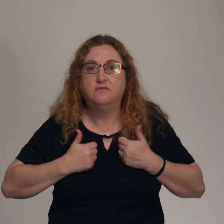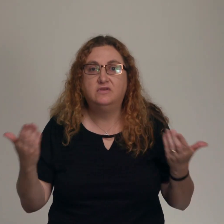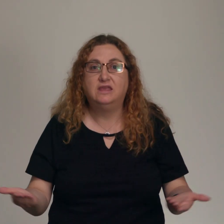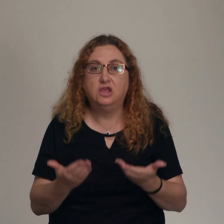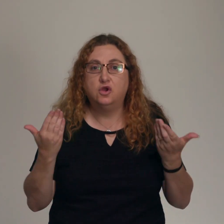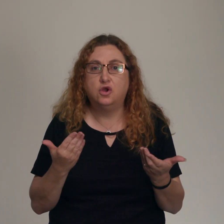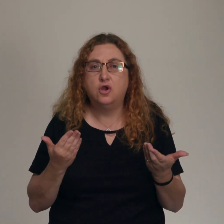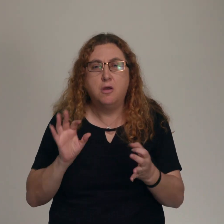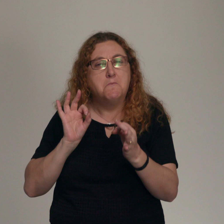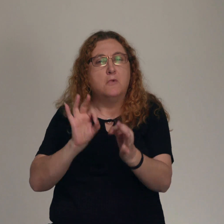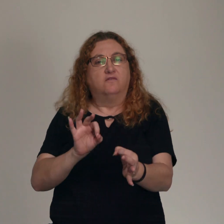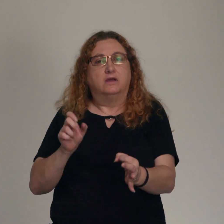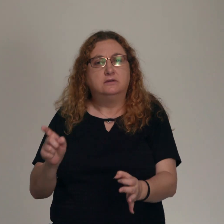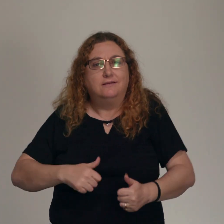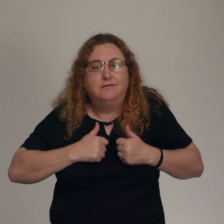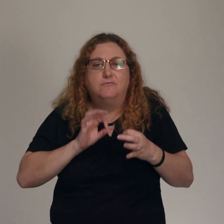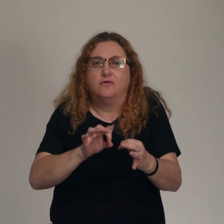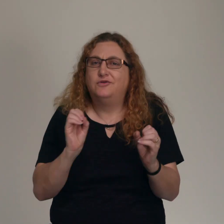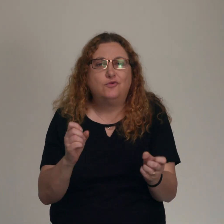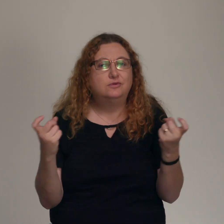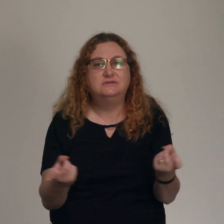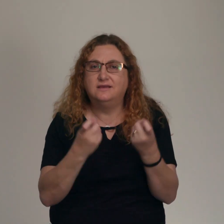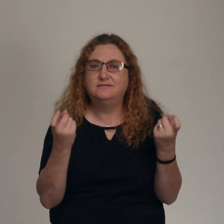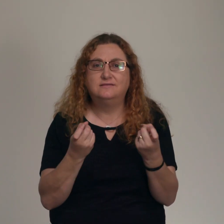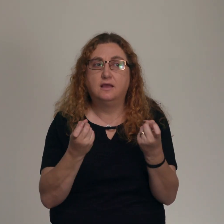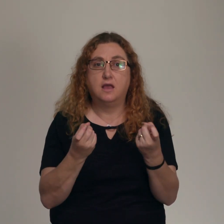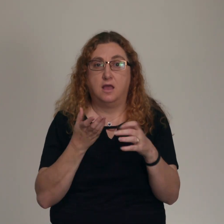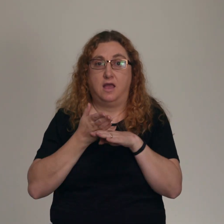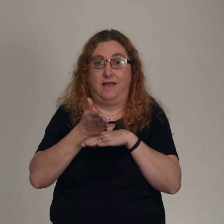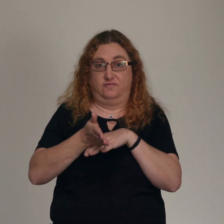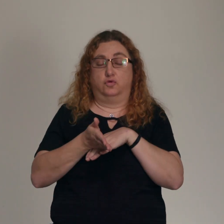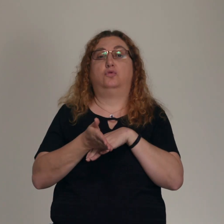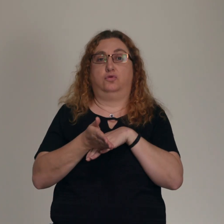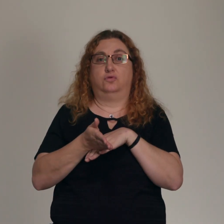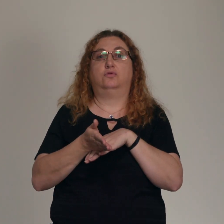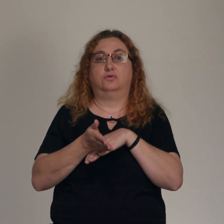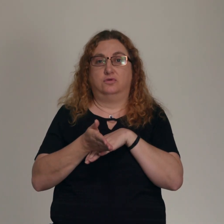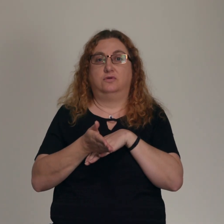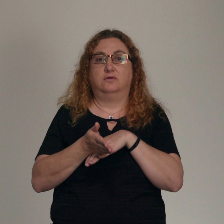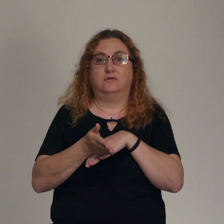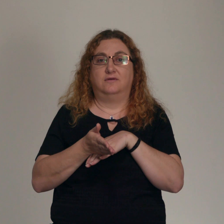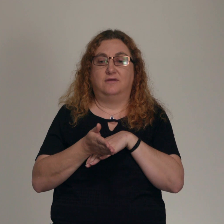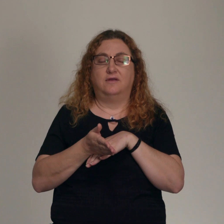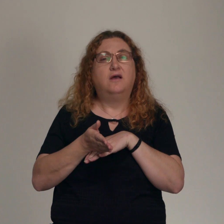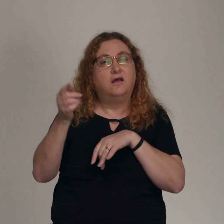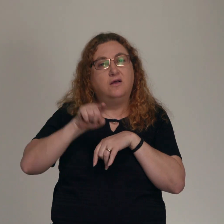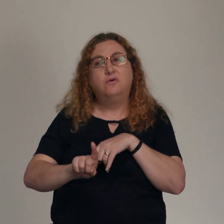law that he taught. And then after living in perfection the law that he taught, went up another hill called Golgotha